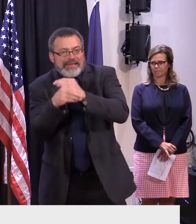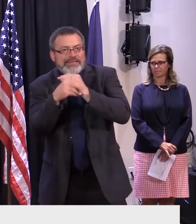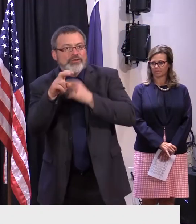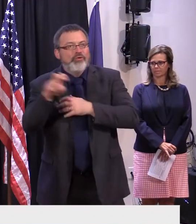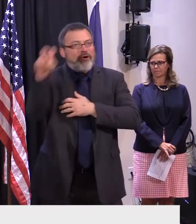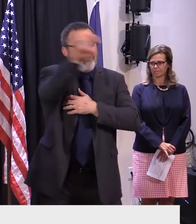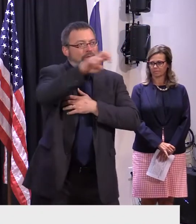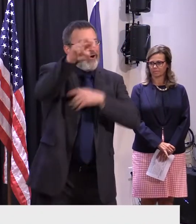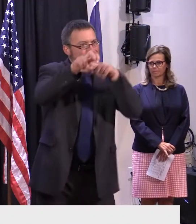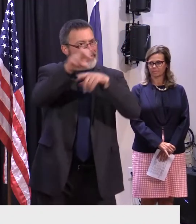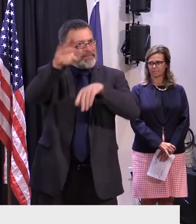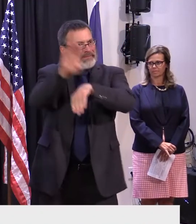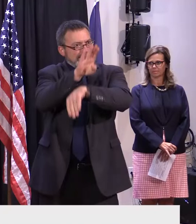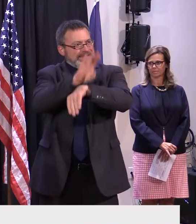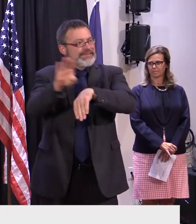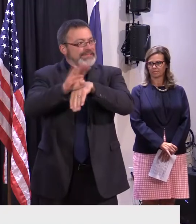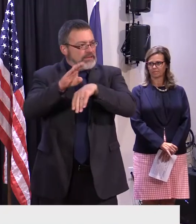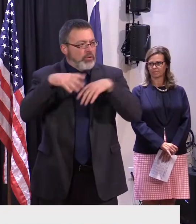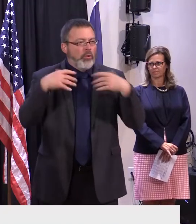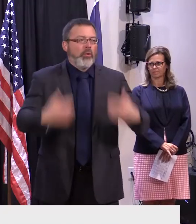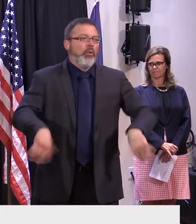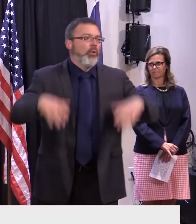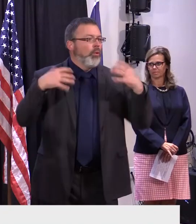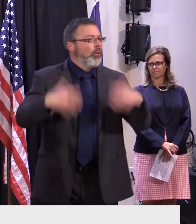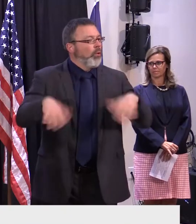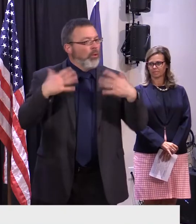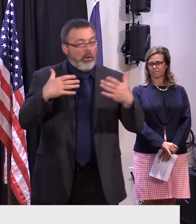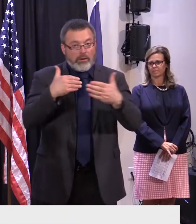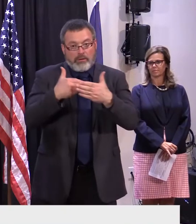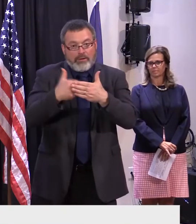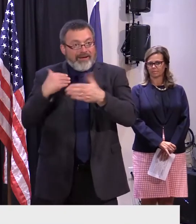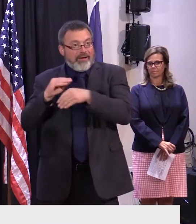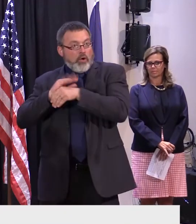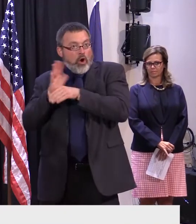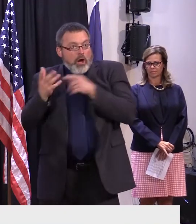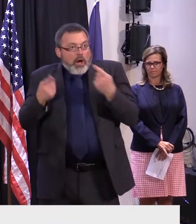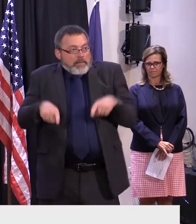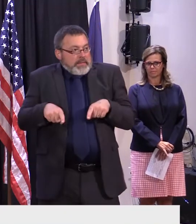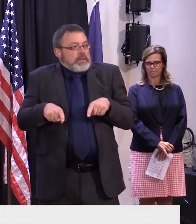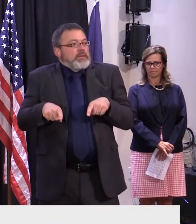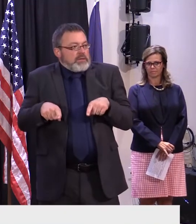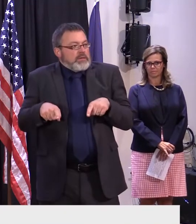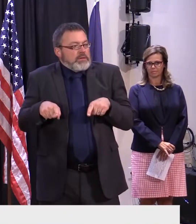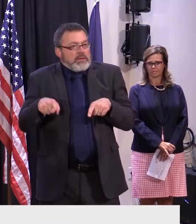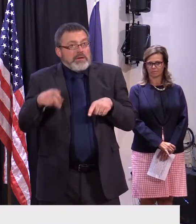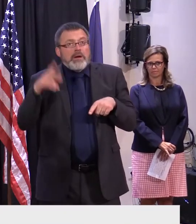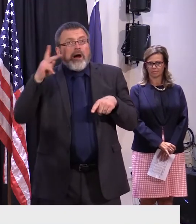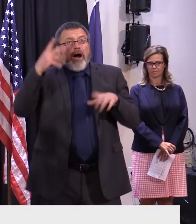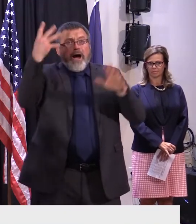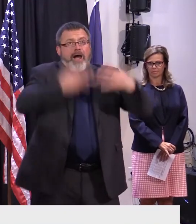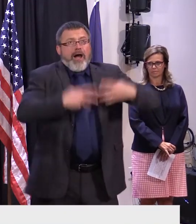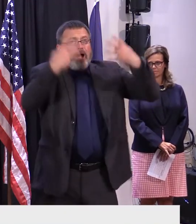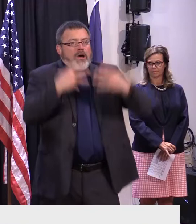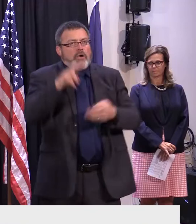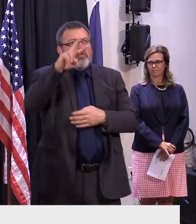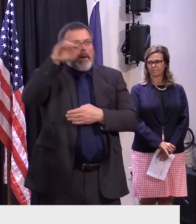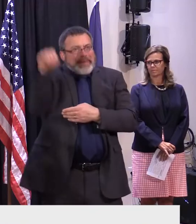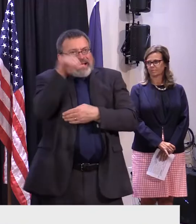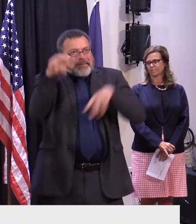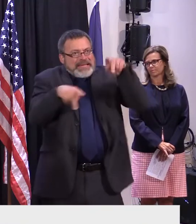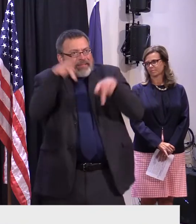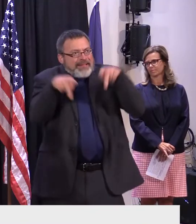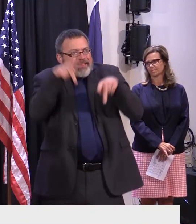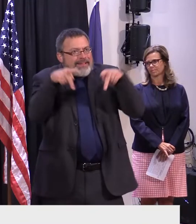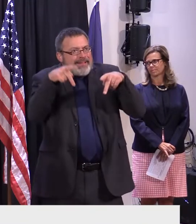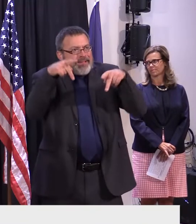Before the pandemic, Vermont welcomed more than 2 million Canadians every year, adding more than 200 million a year to our